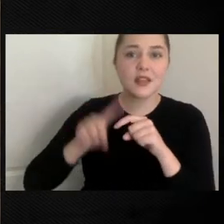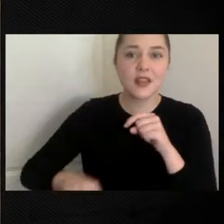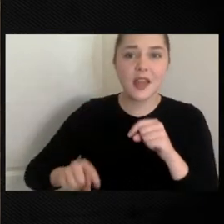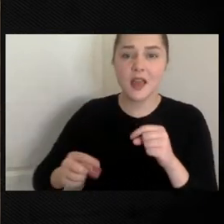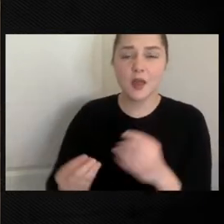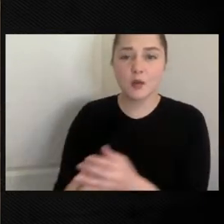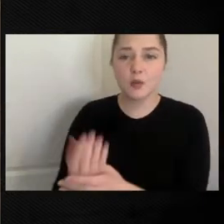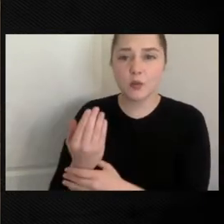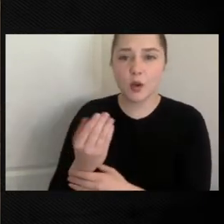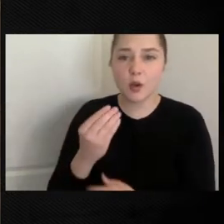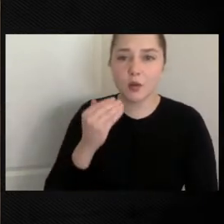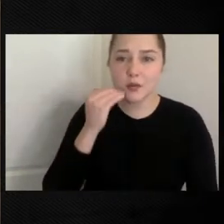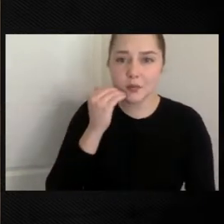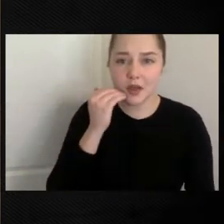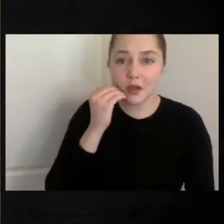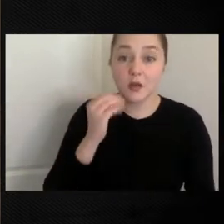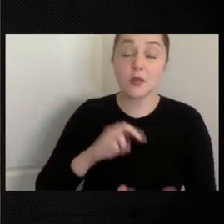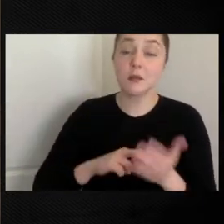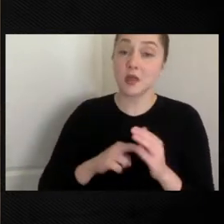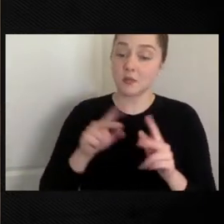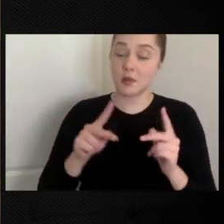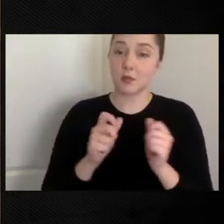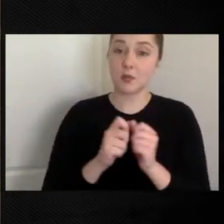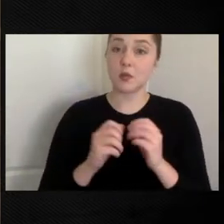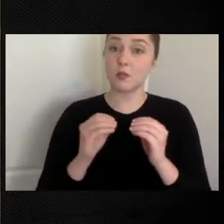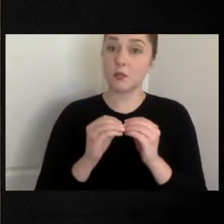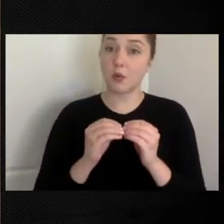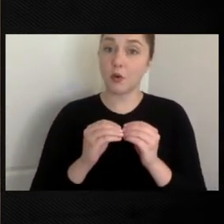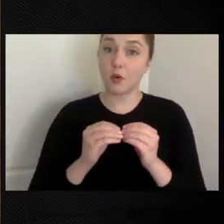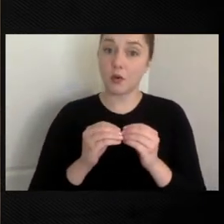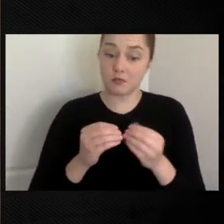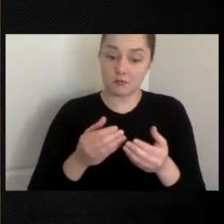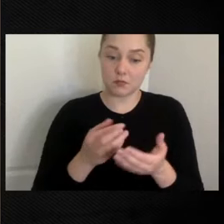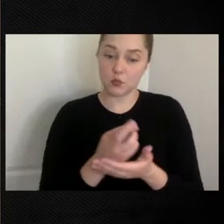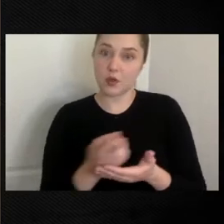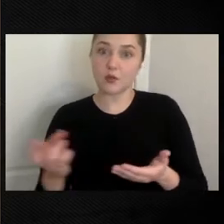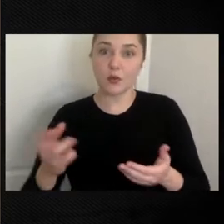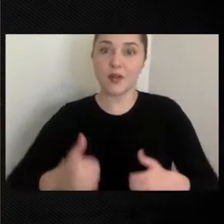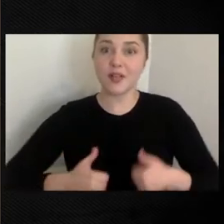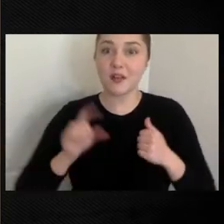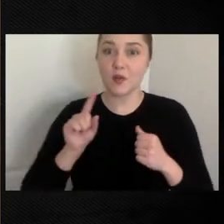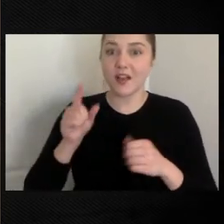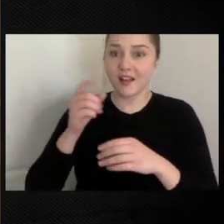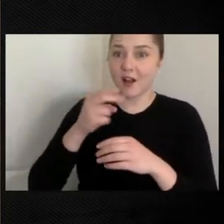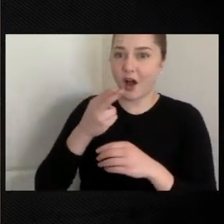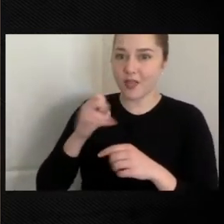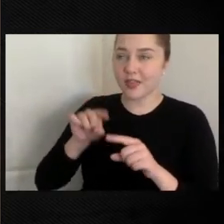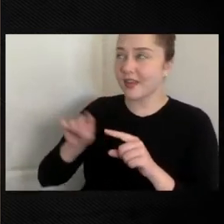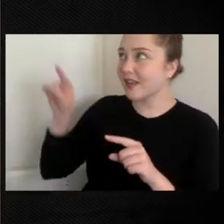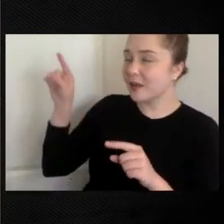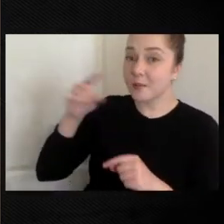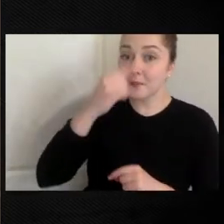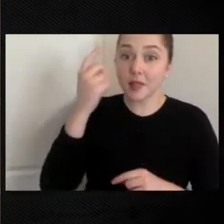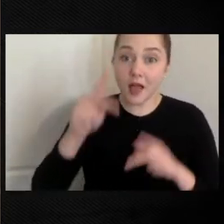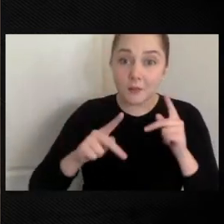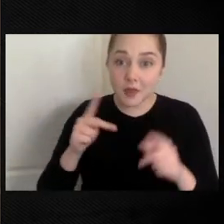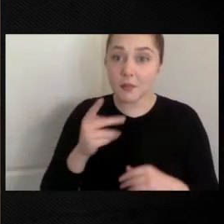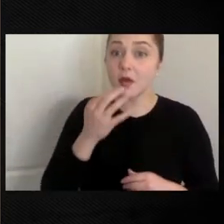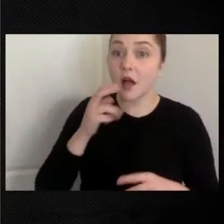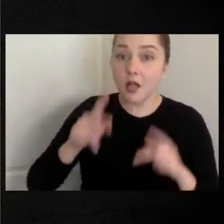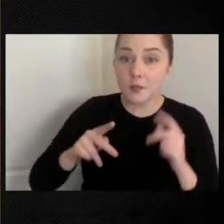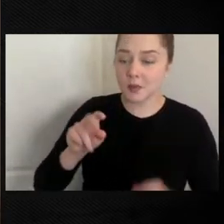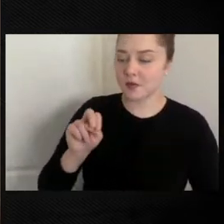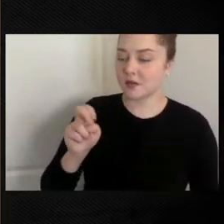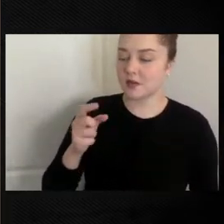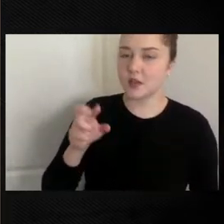the more resource people lived up on the hill. But the black people, the coloreds, the Negroes, they were in the bottoms, in